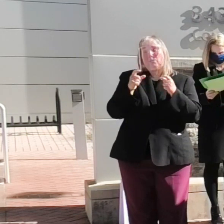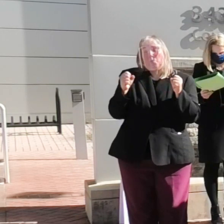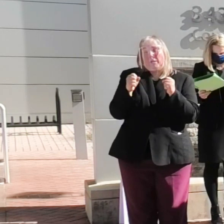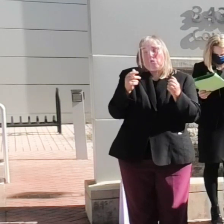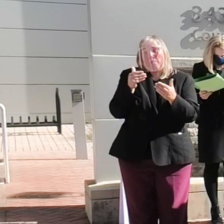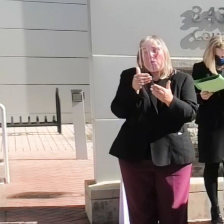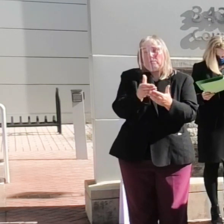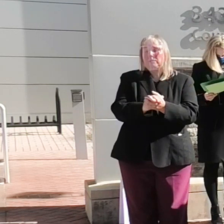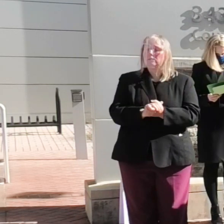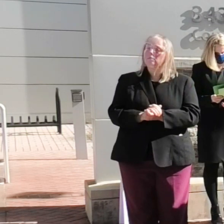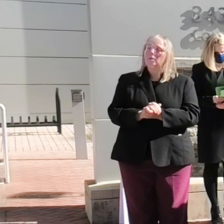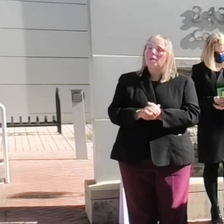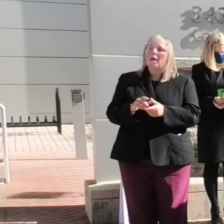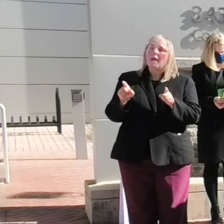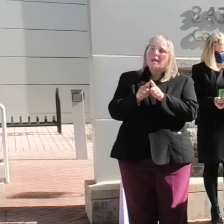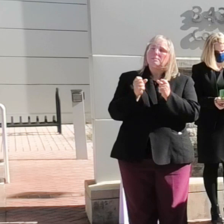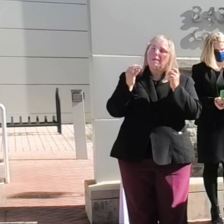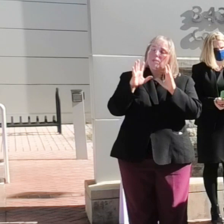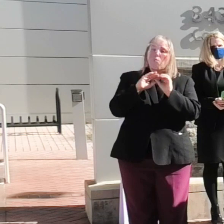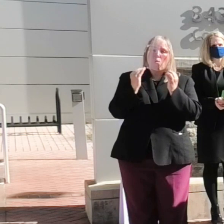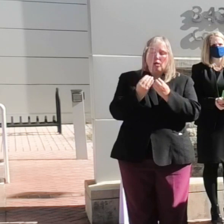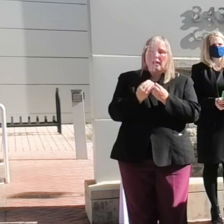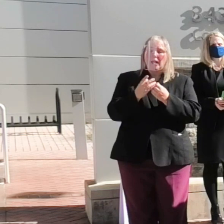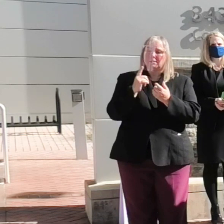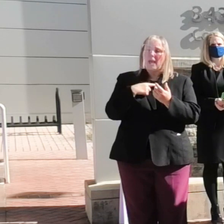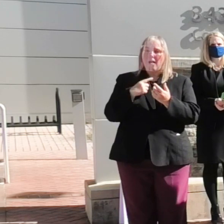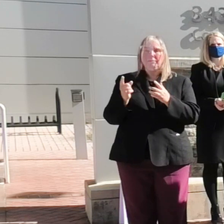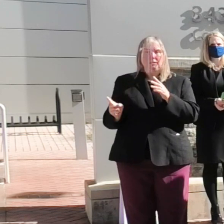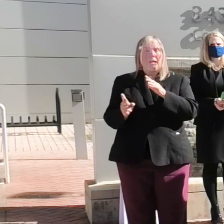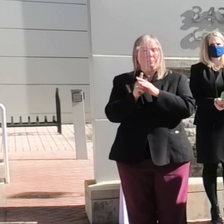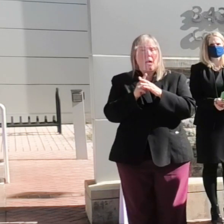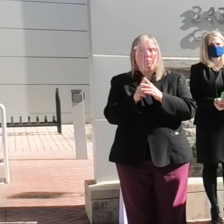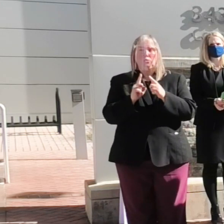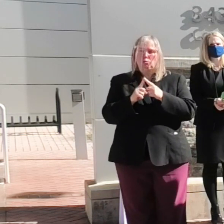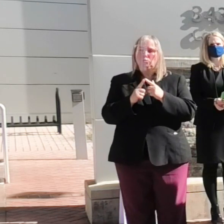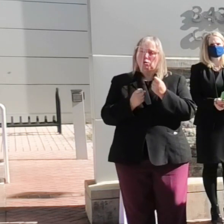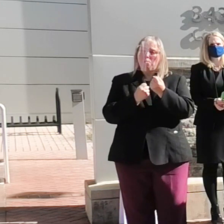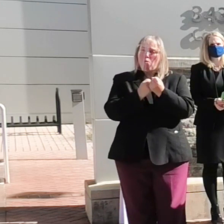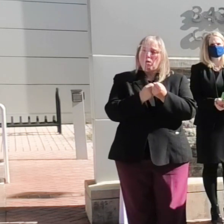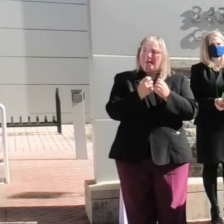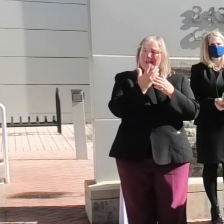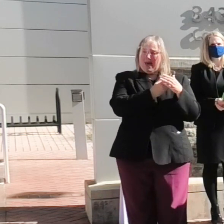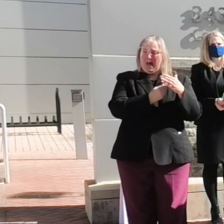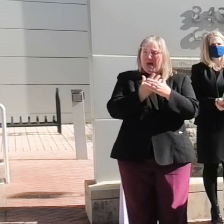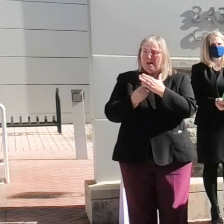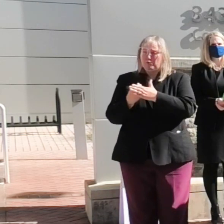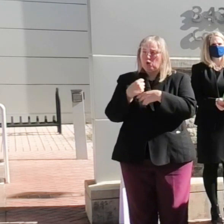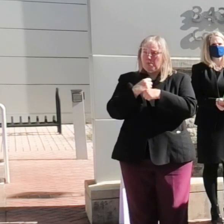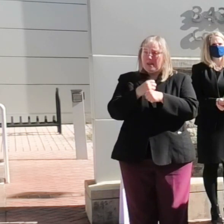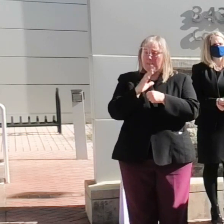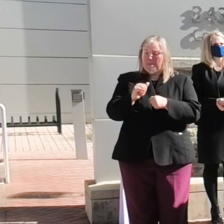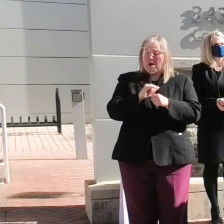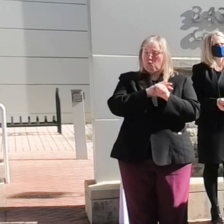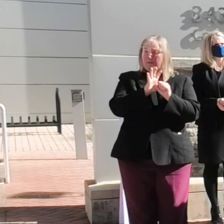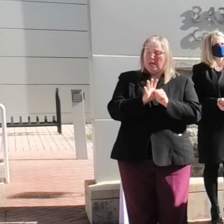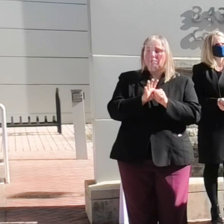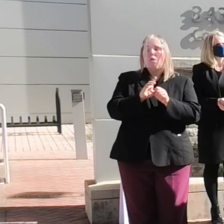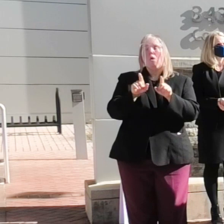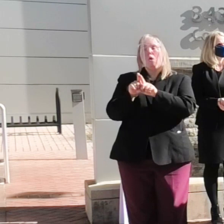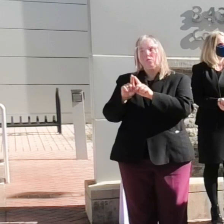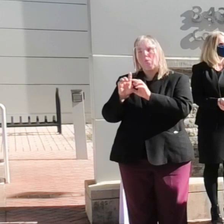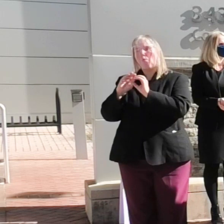As many organizations have stepped up to support the gaps created by COVID-19, there are also organizations